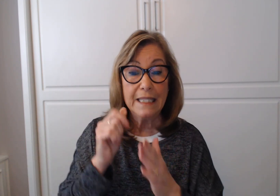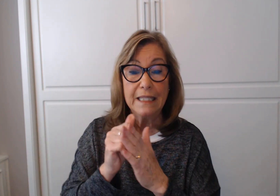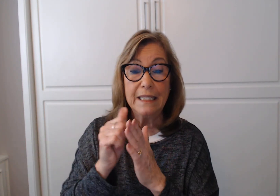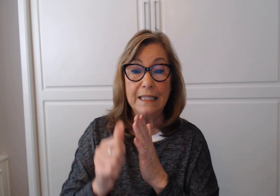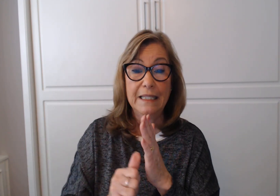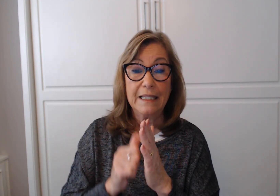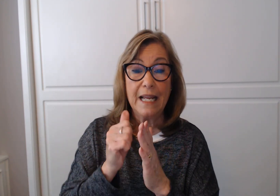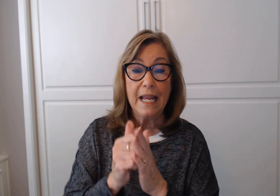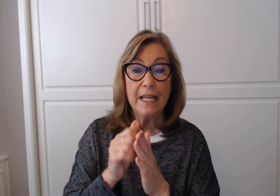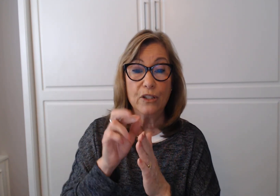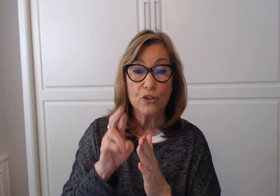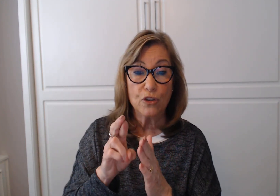Already.